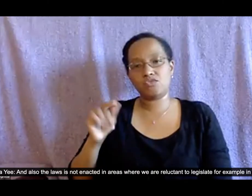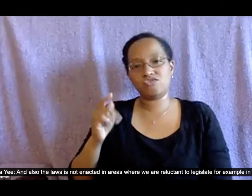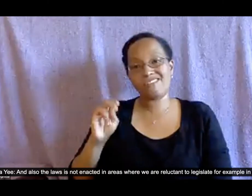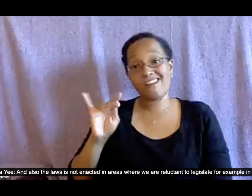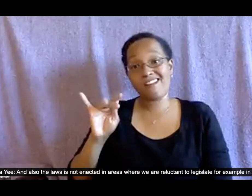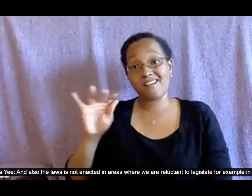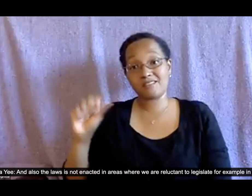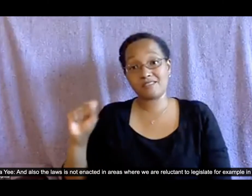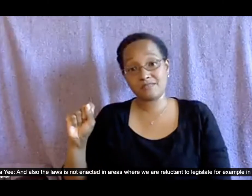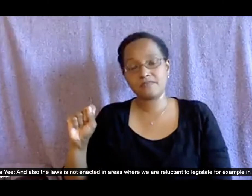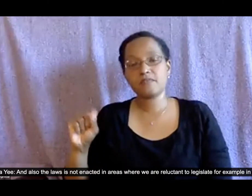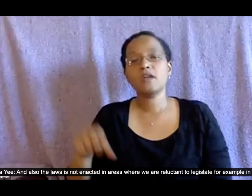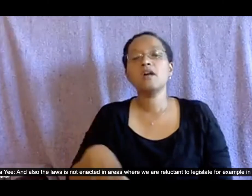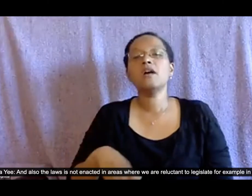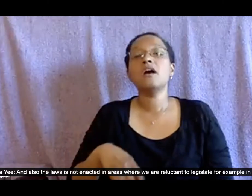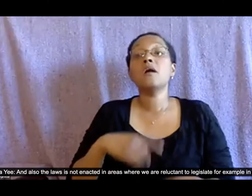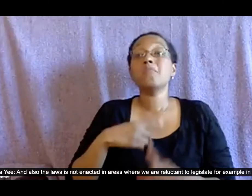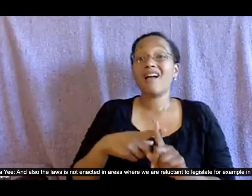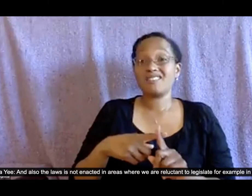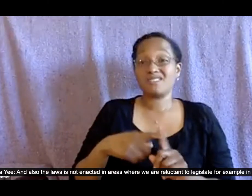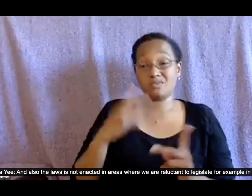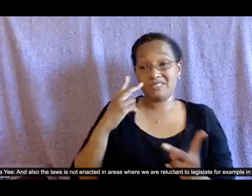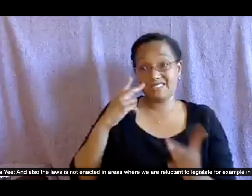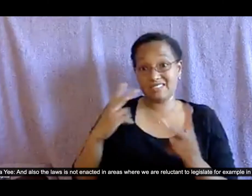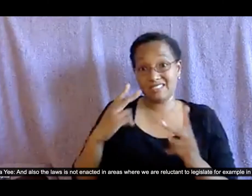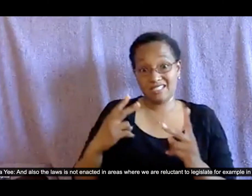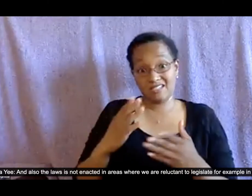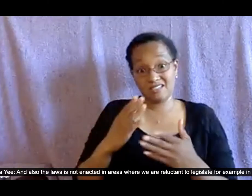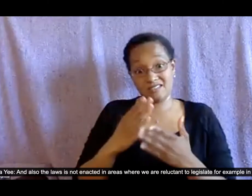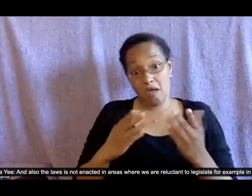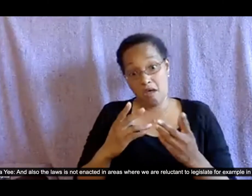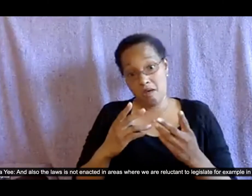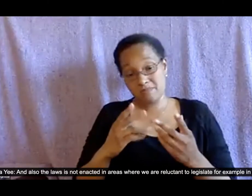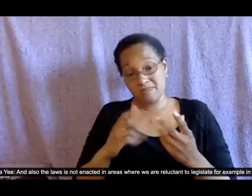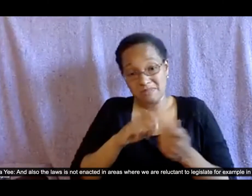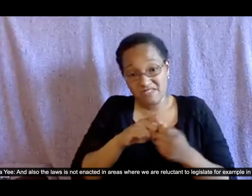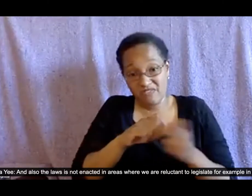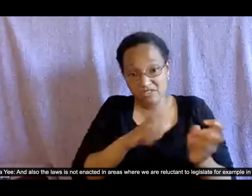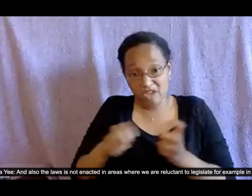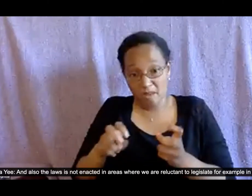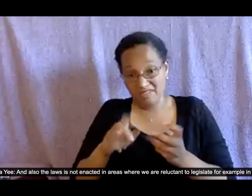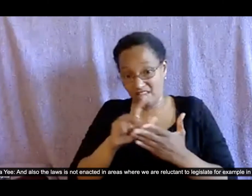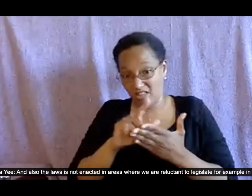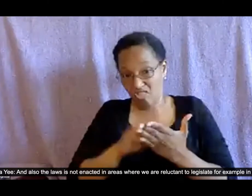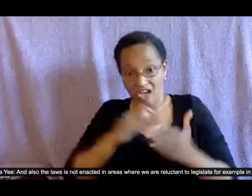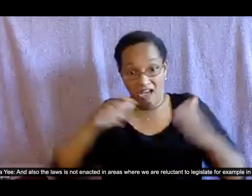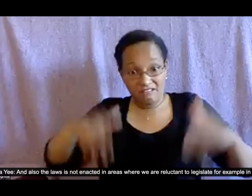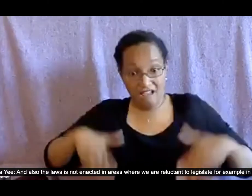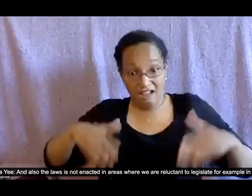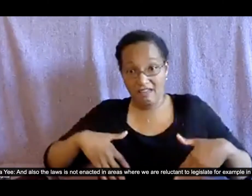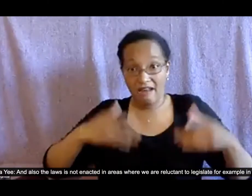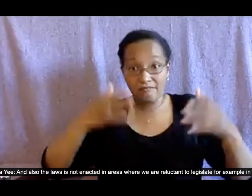not enacted in areas where we are reluctant to legislate for example in genetic testing